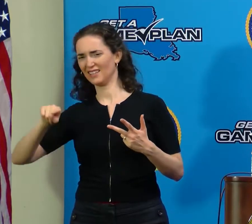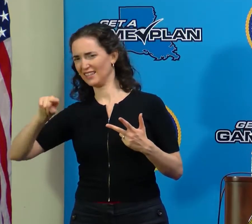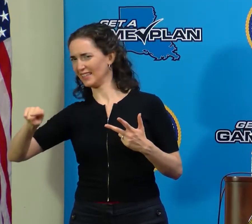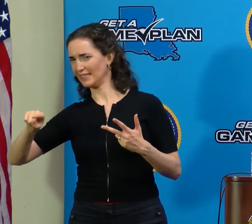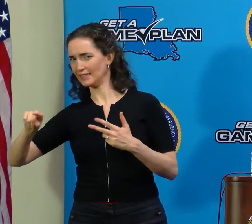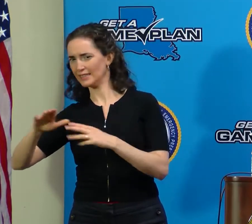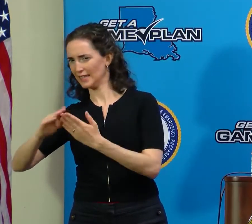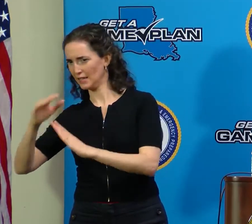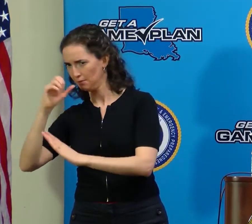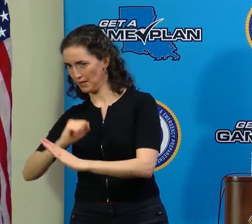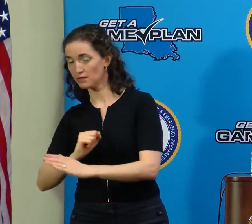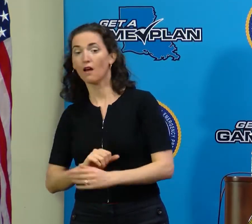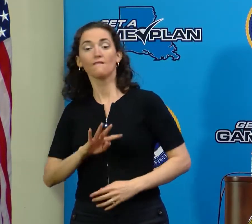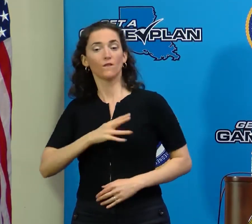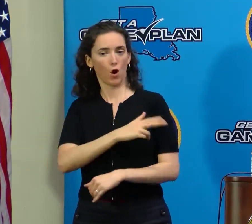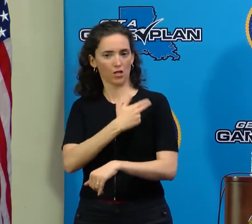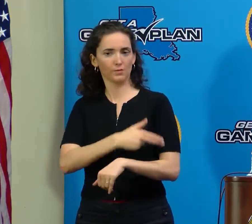tonight.